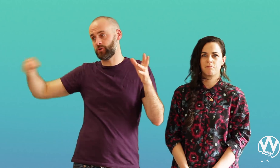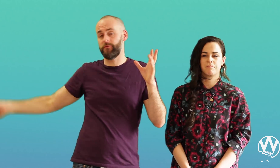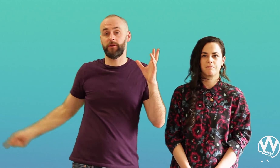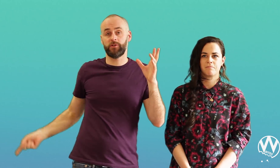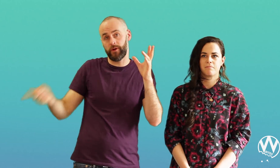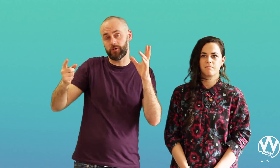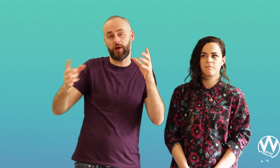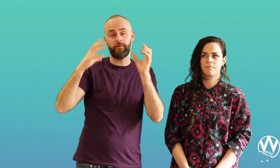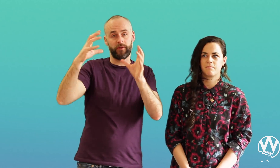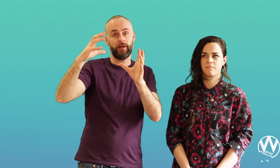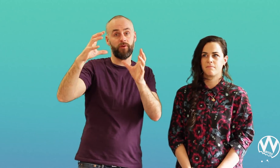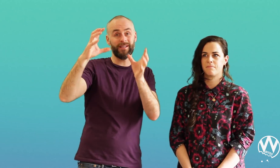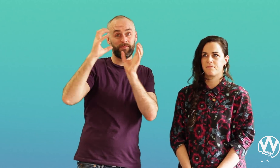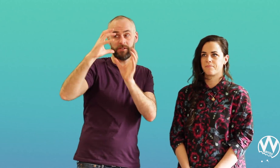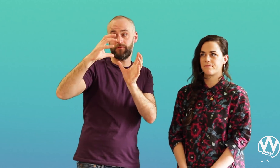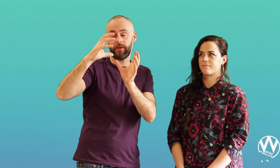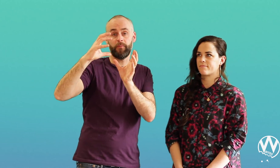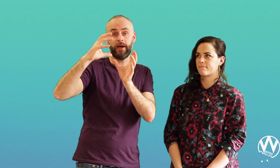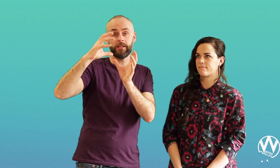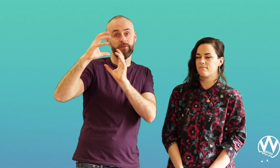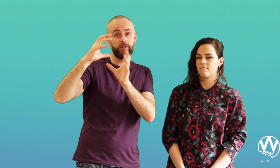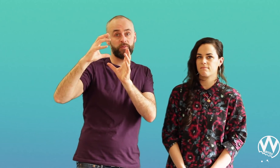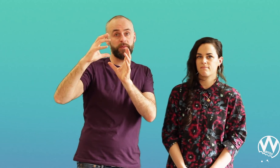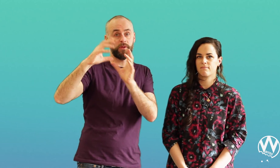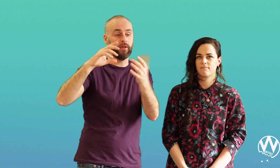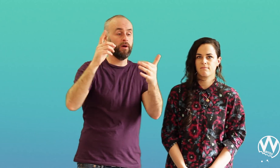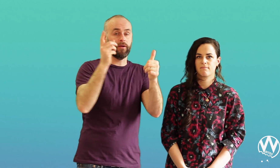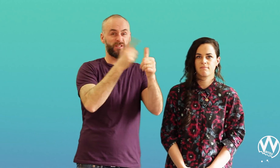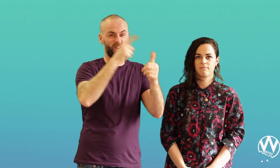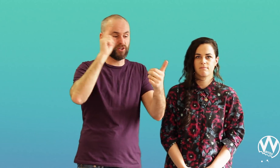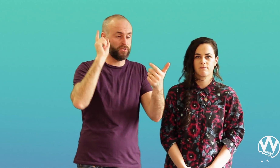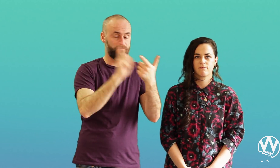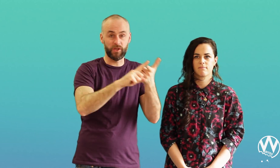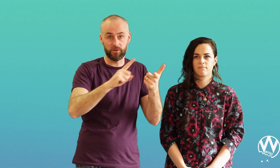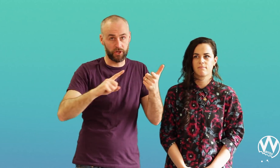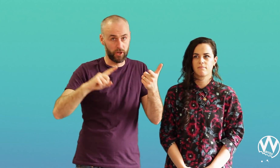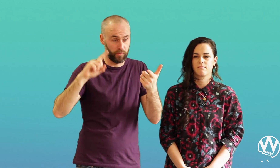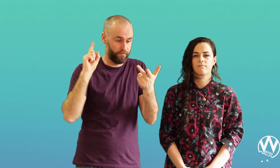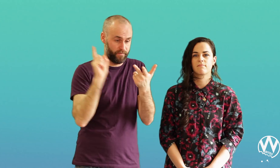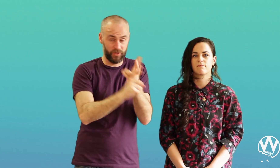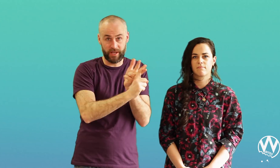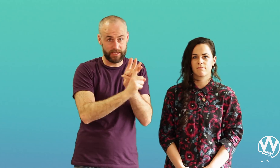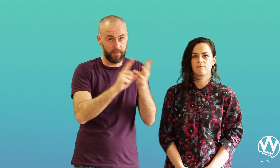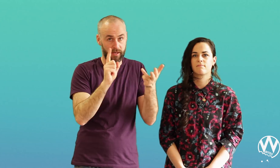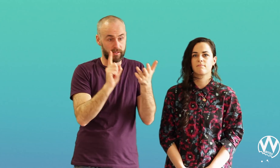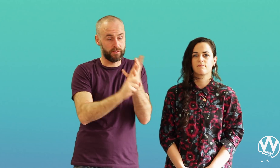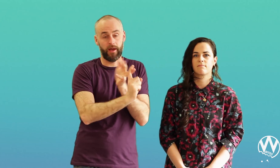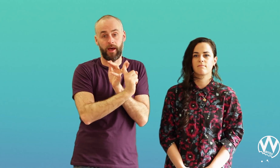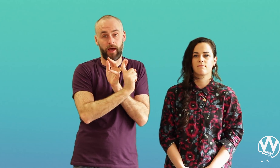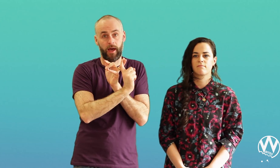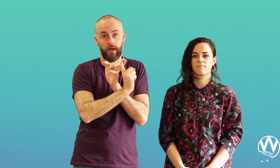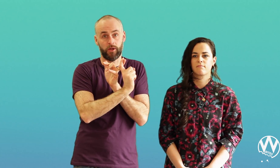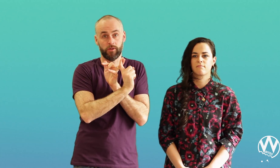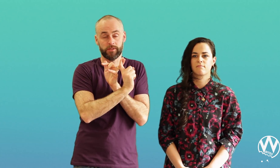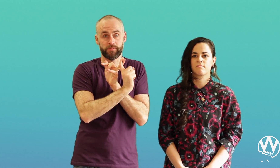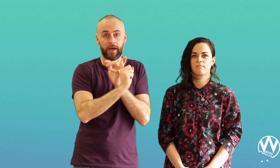traffic, Twitter traffic, and then create specific campaigns for those people on search, YouTube, GSPs, Google display.